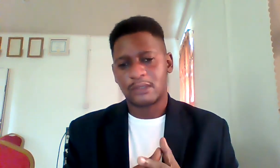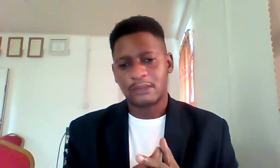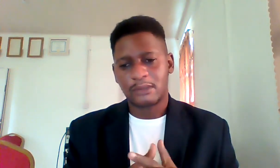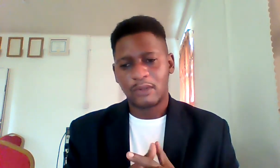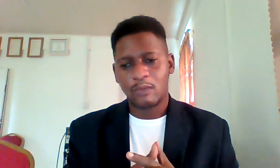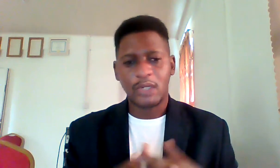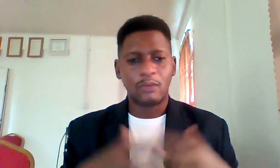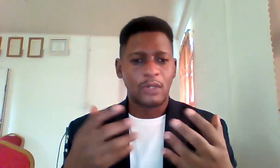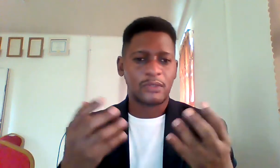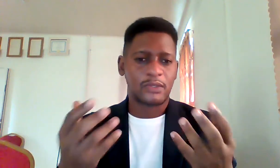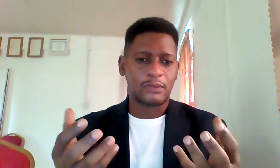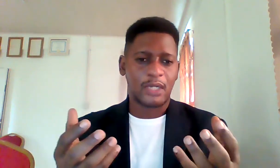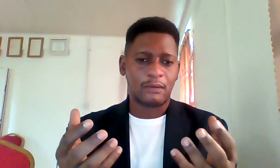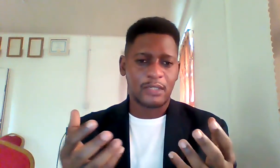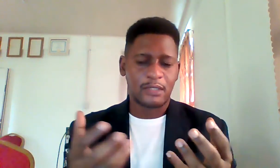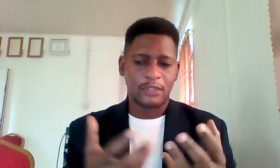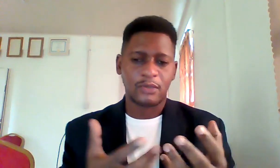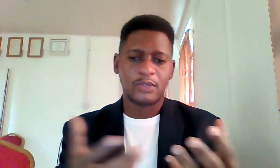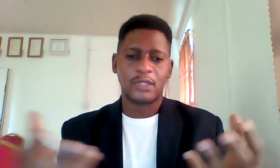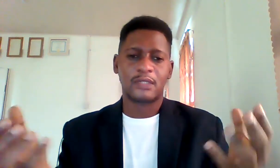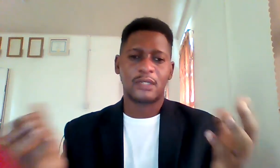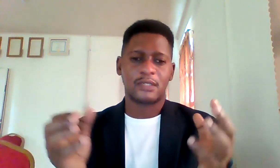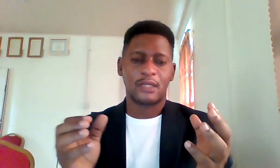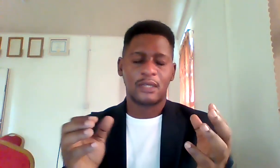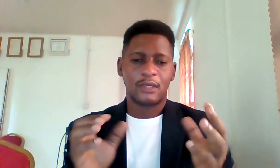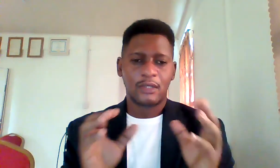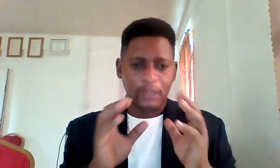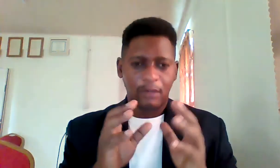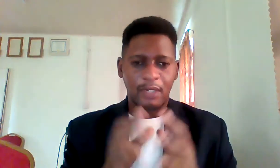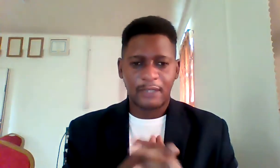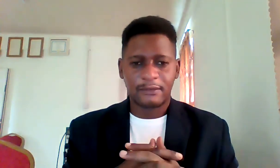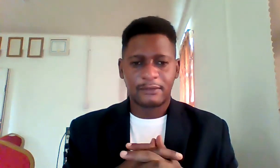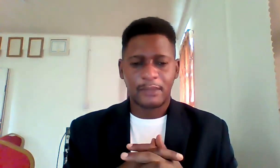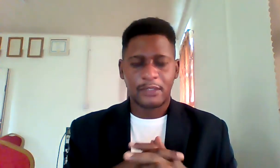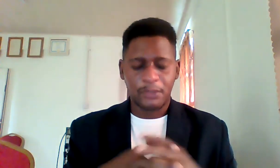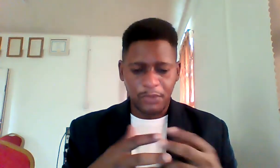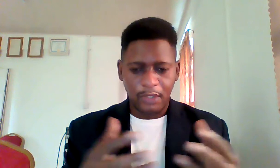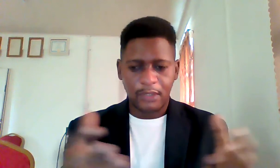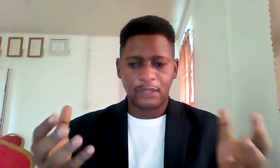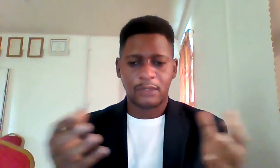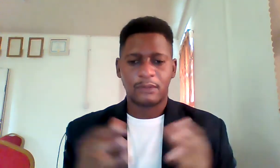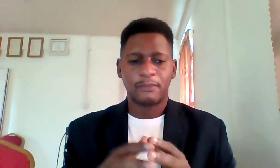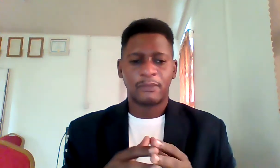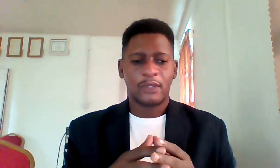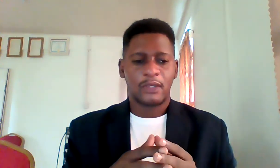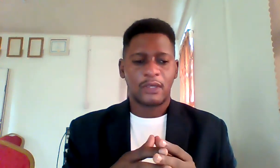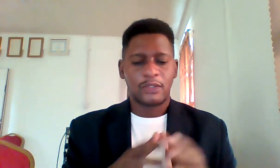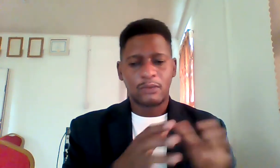what i want you to do now is to associate this to your life associate this to you